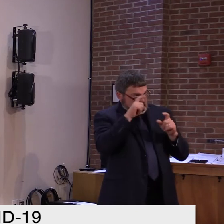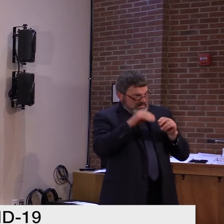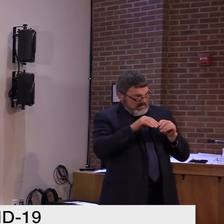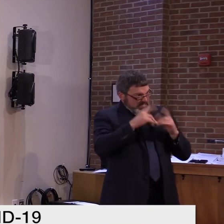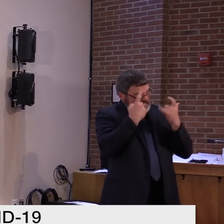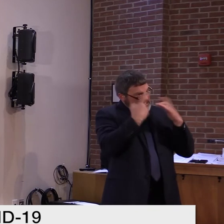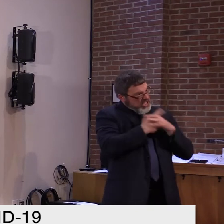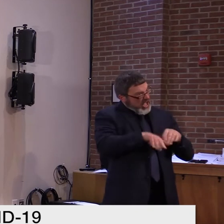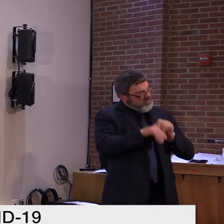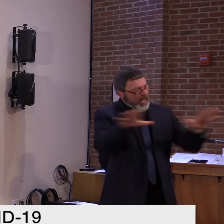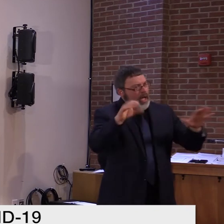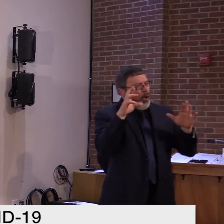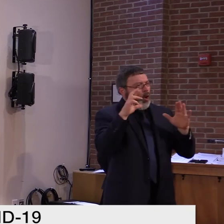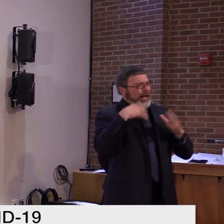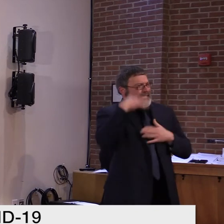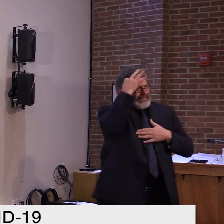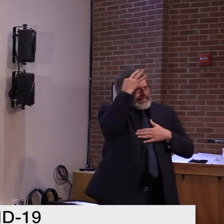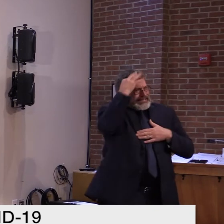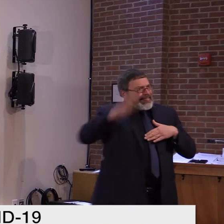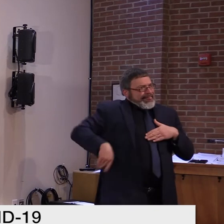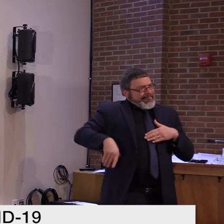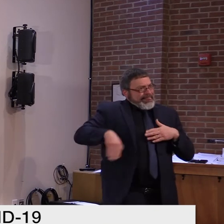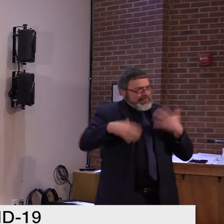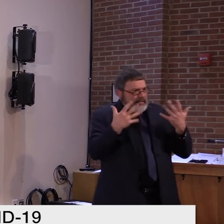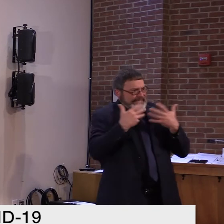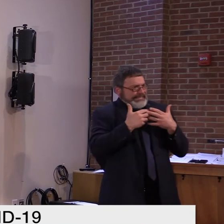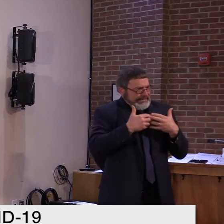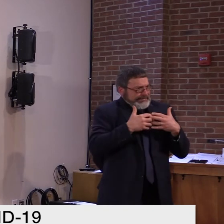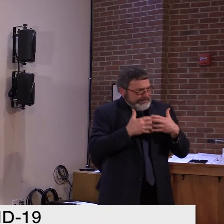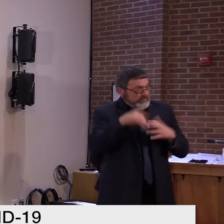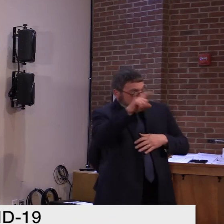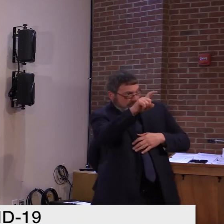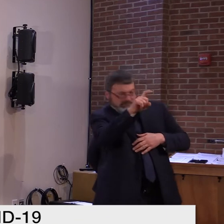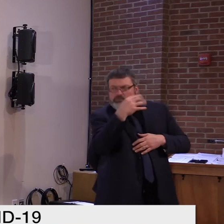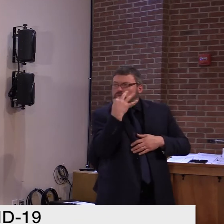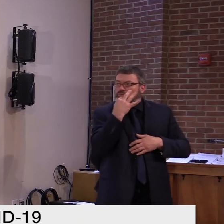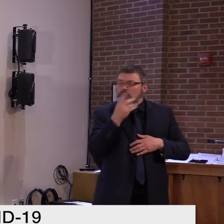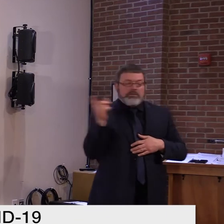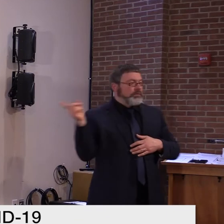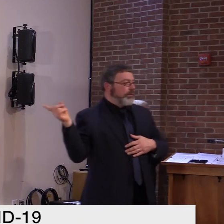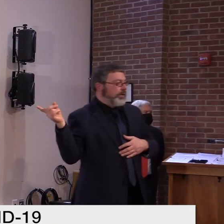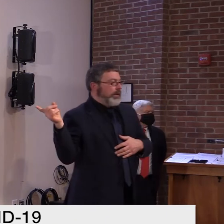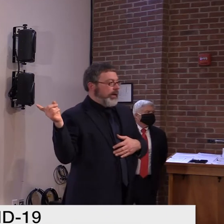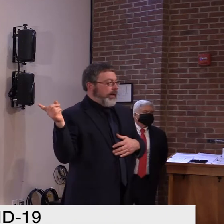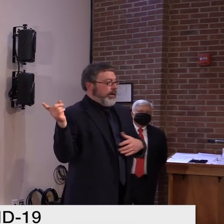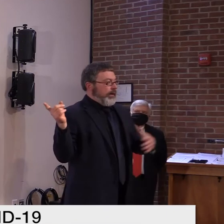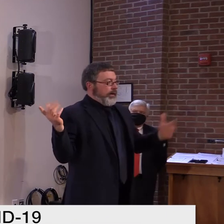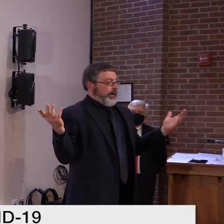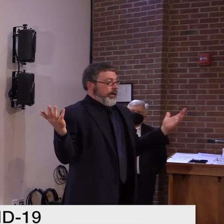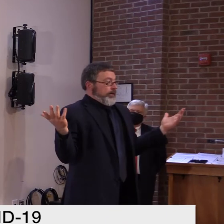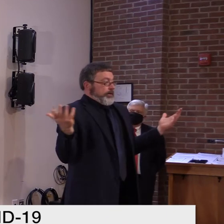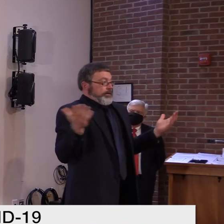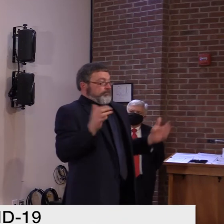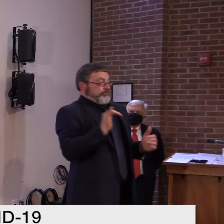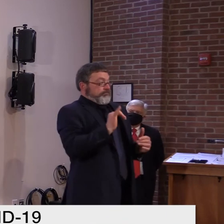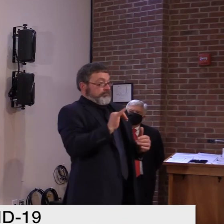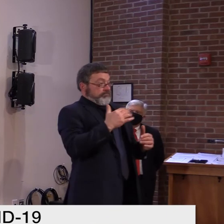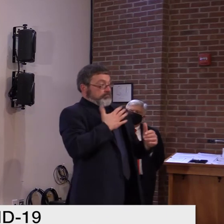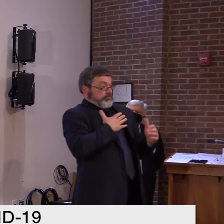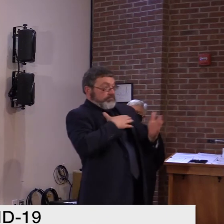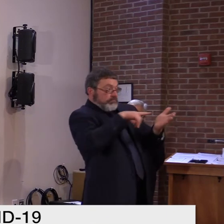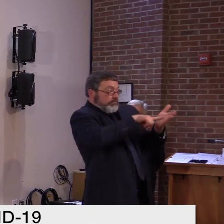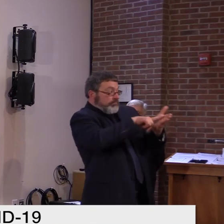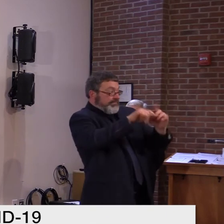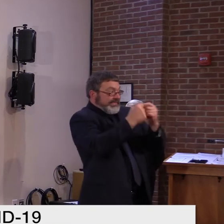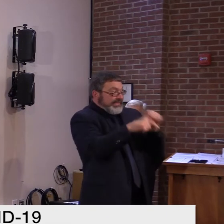busy, no doubt about it. And we've increased our capacity. We're going to continue to increase our capacity so that we can meet the demand